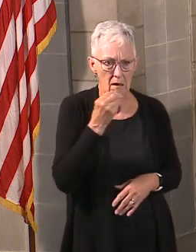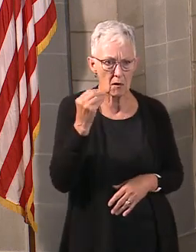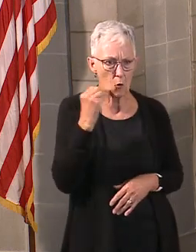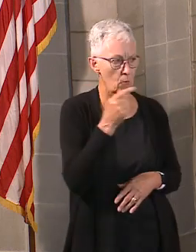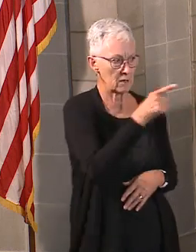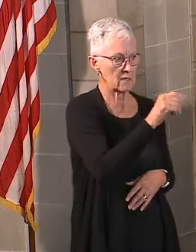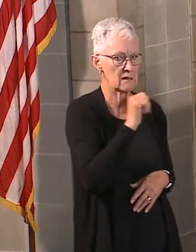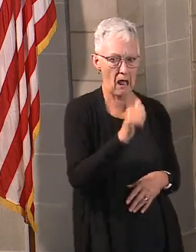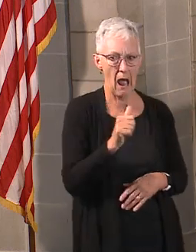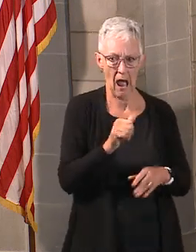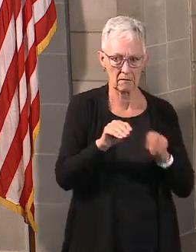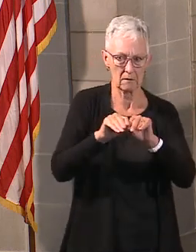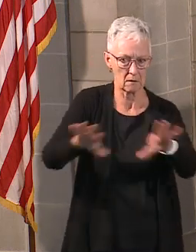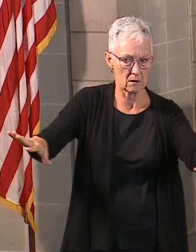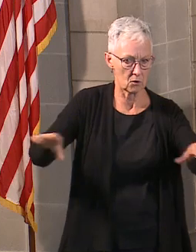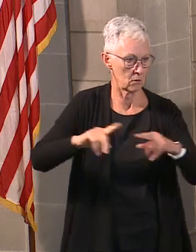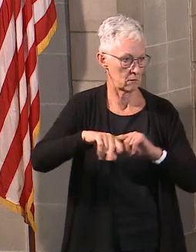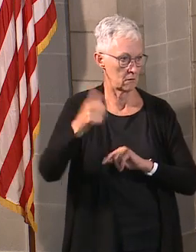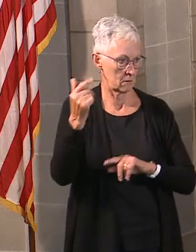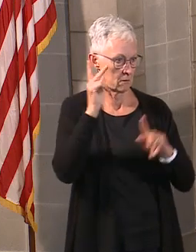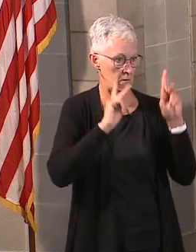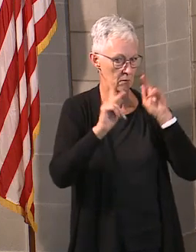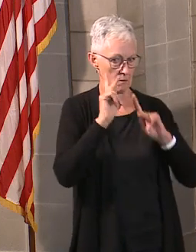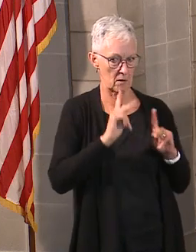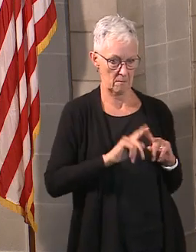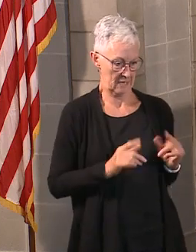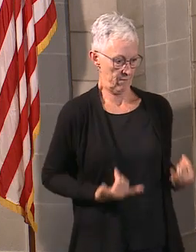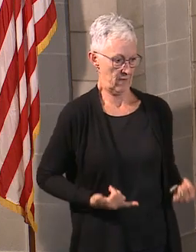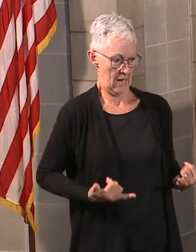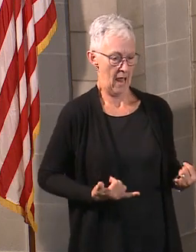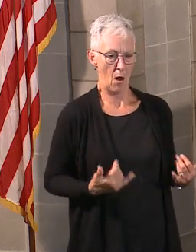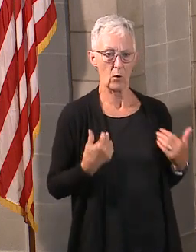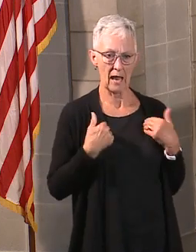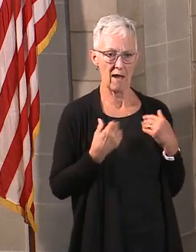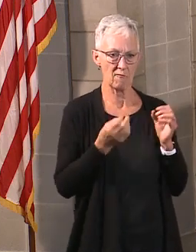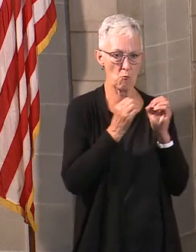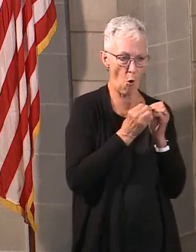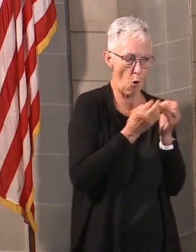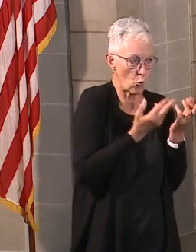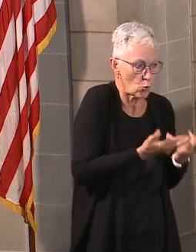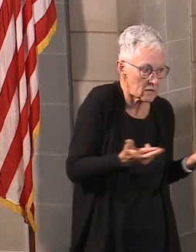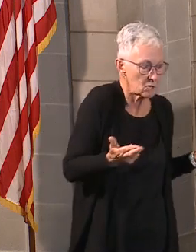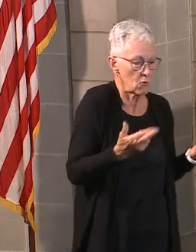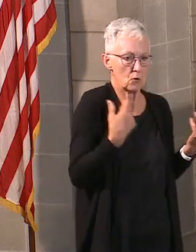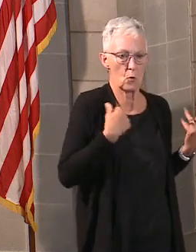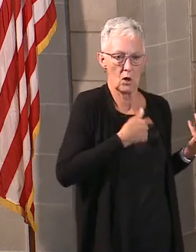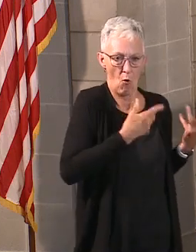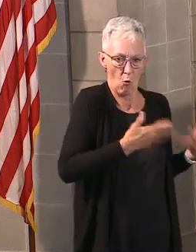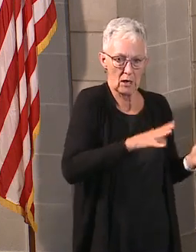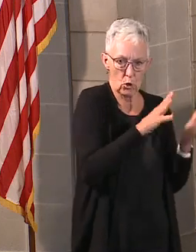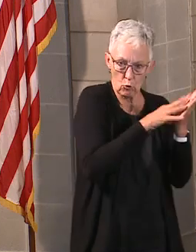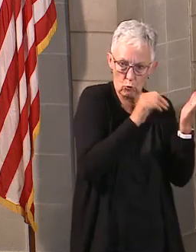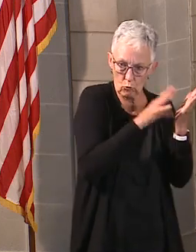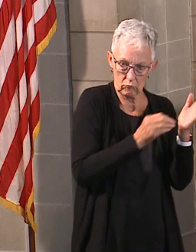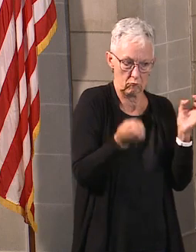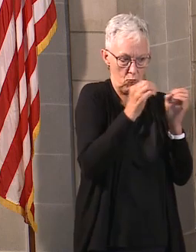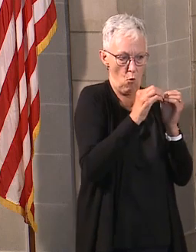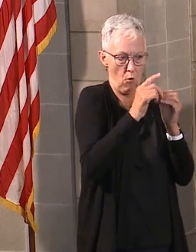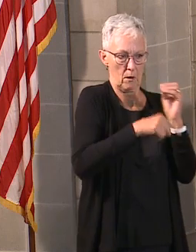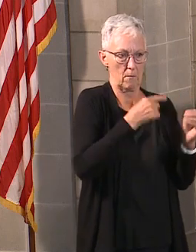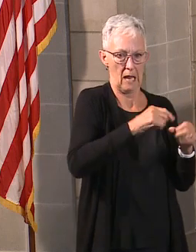I think it's just going to be managed a lot differently because we've got a lot more resources now and certainly in the fall than we did